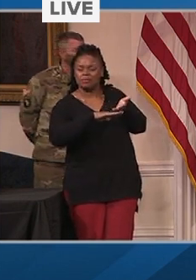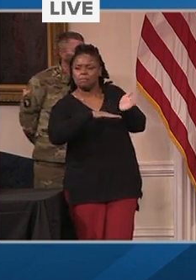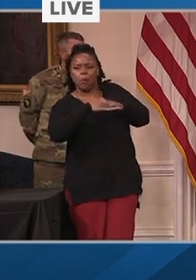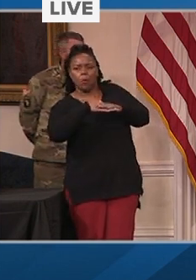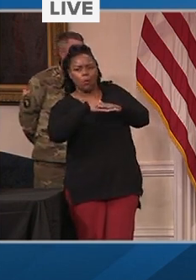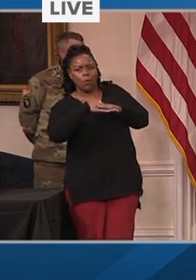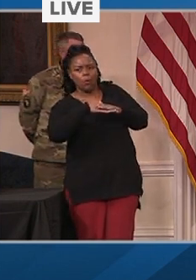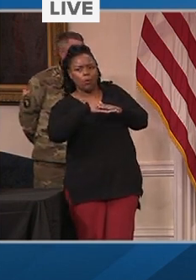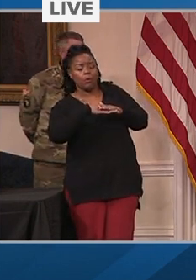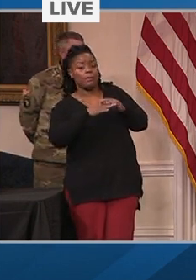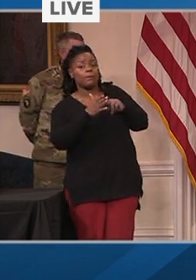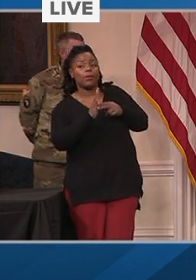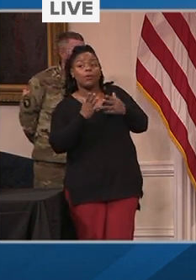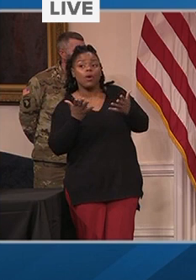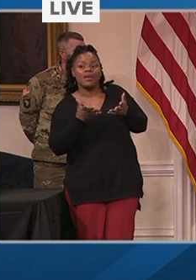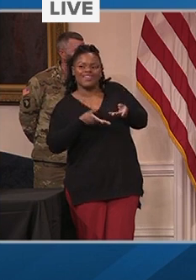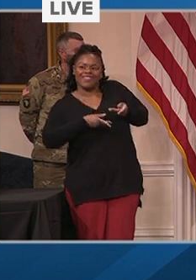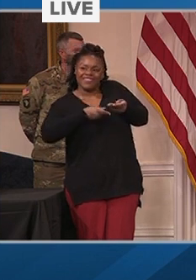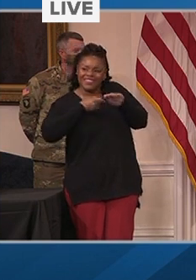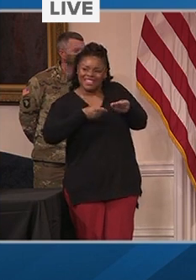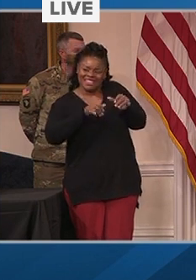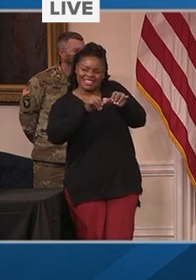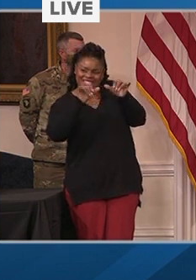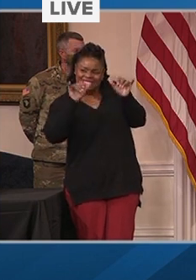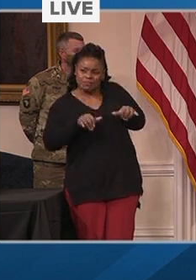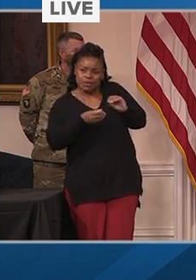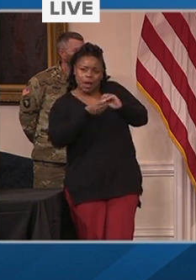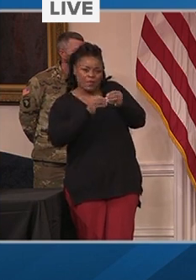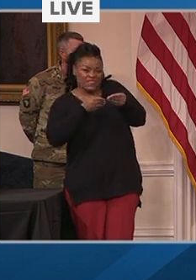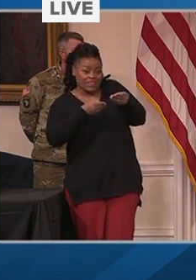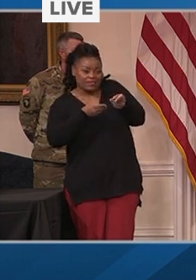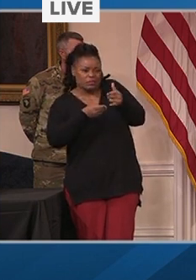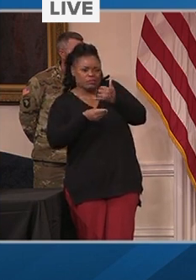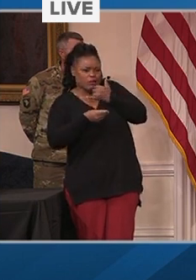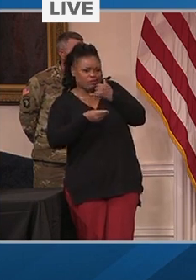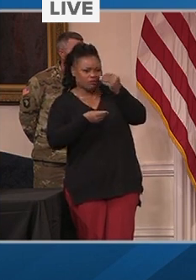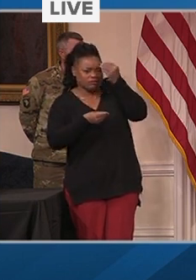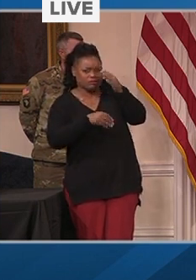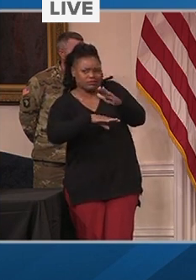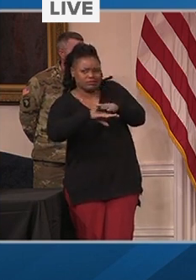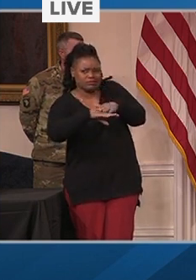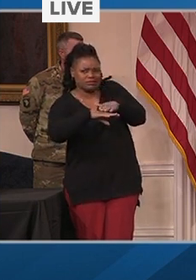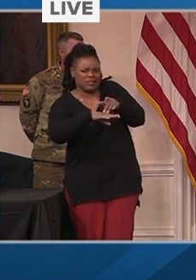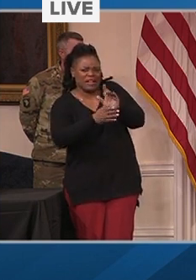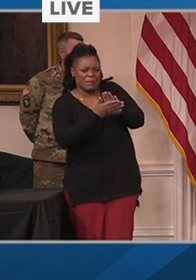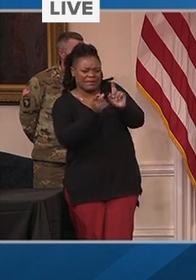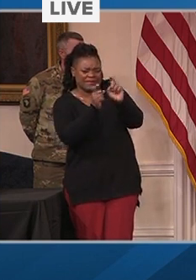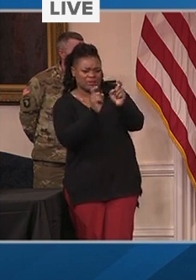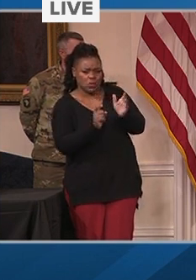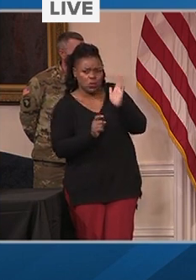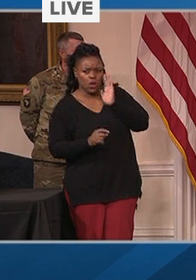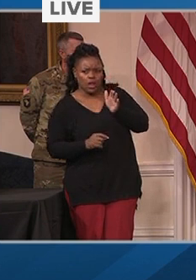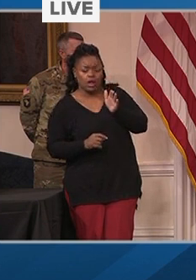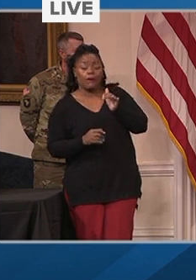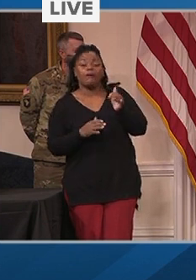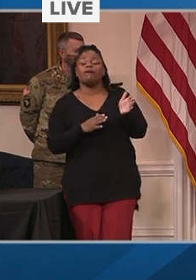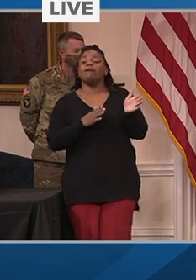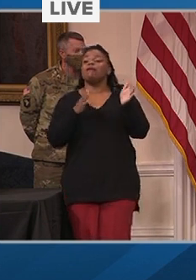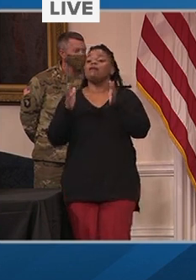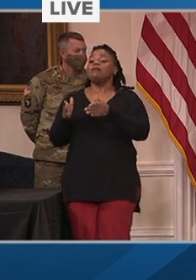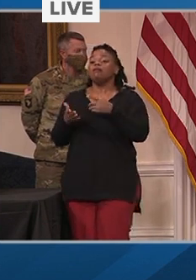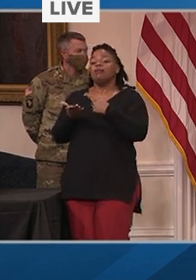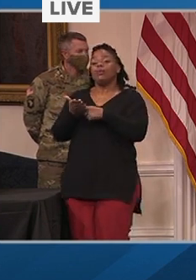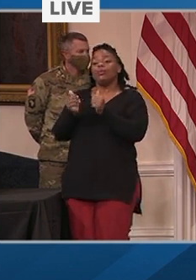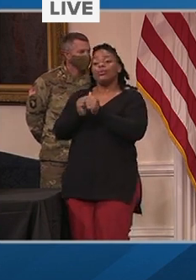data reporting issues, that they had not entered the data into our system yet. I also spoke with the CEO of Walgreens,